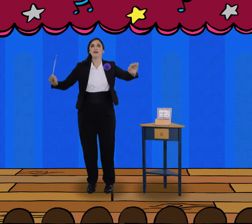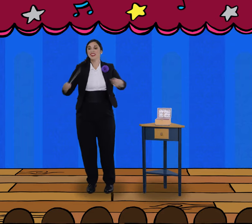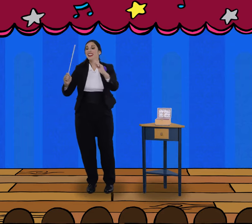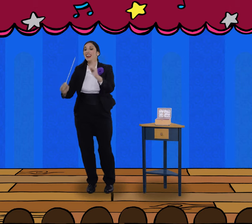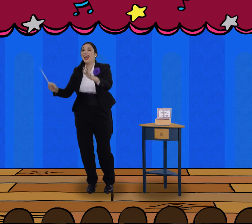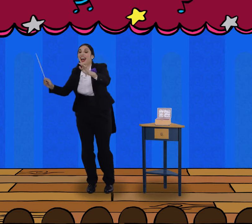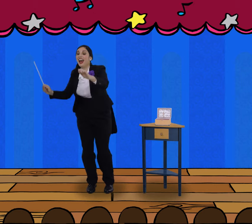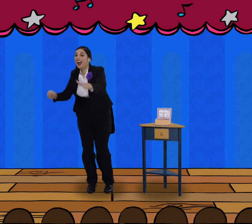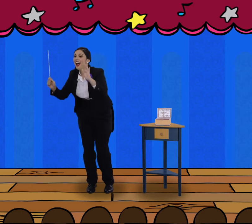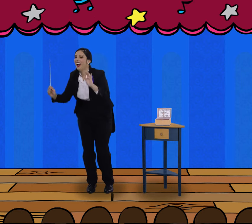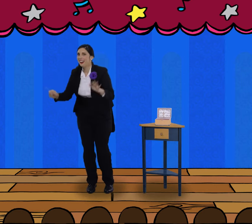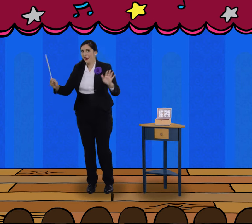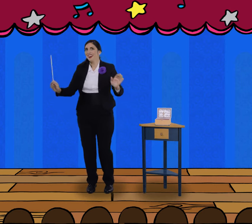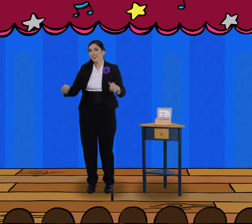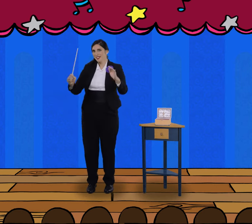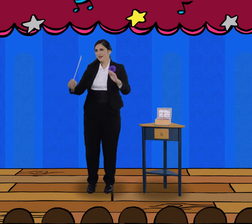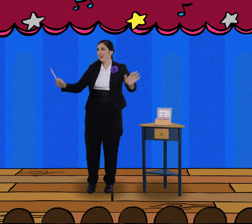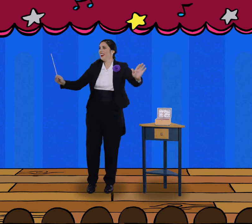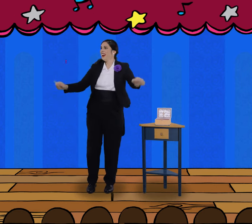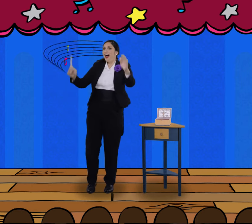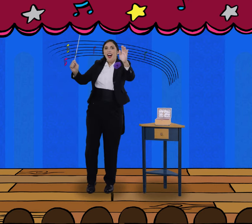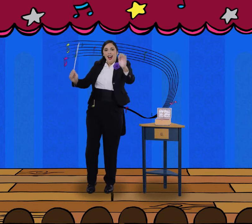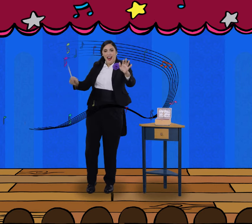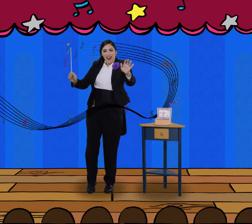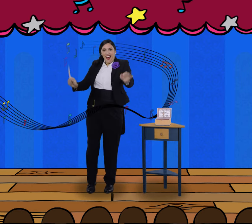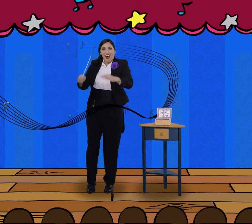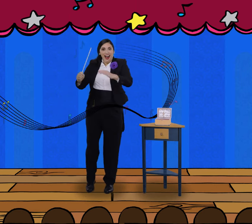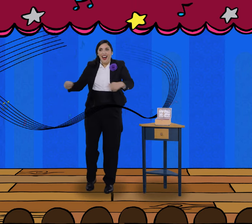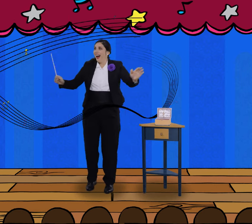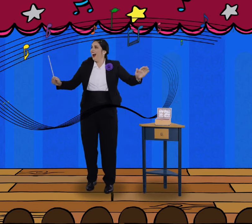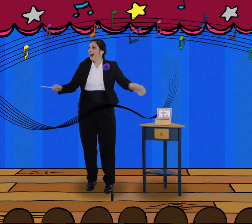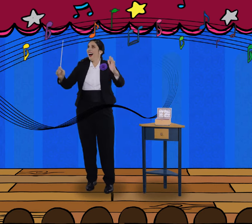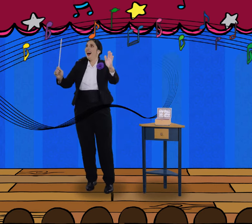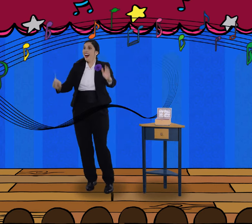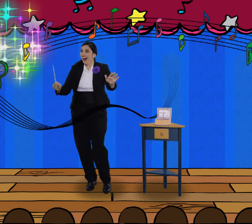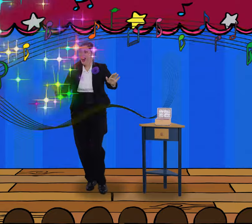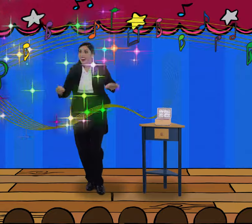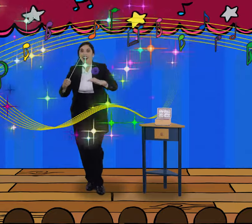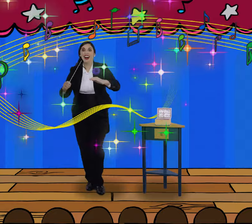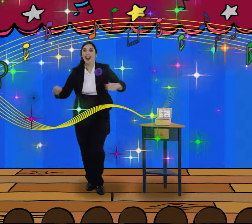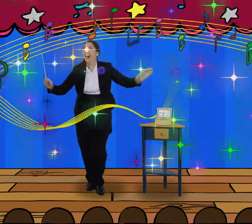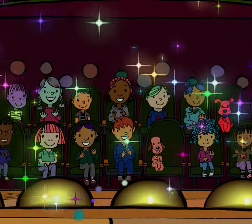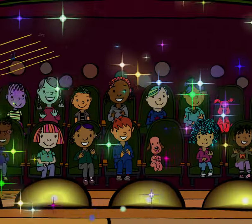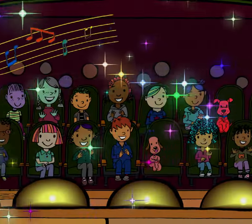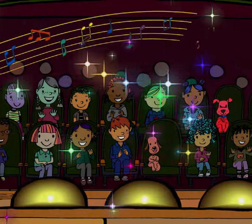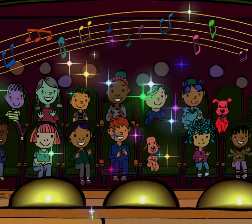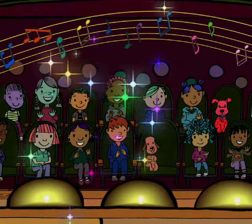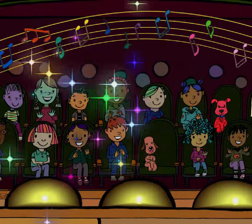and dance We share ideas We take a chance We have some fun And when